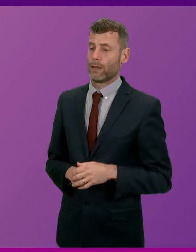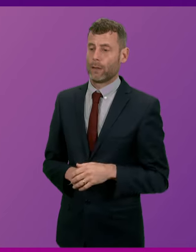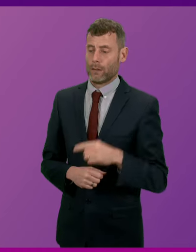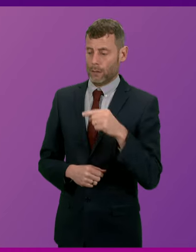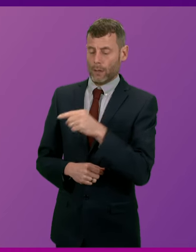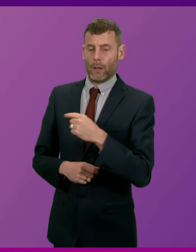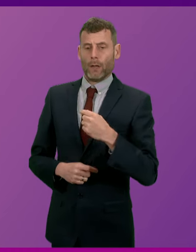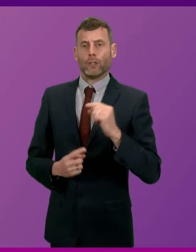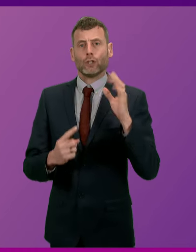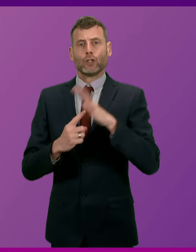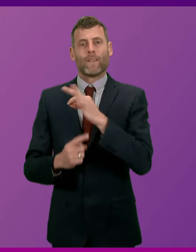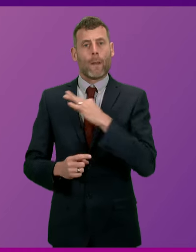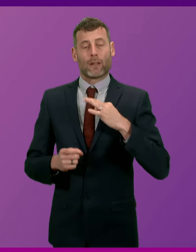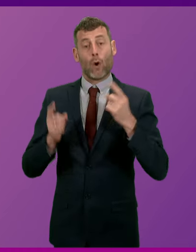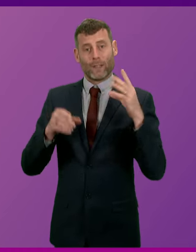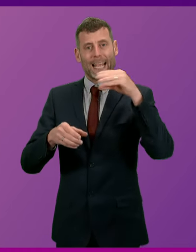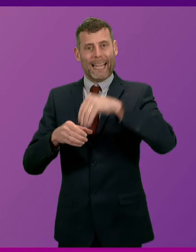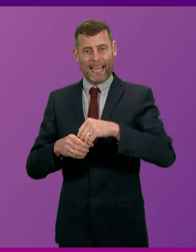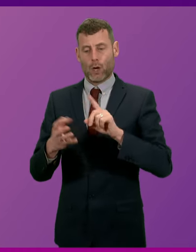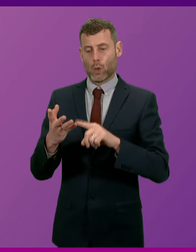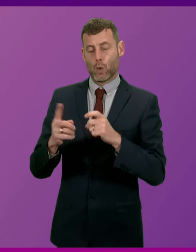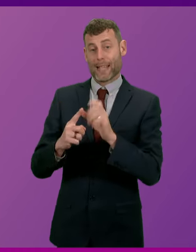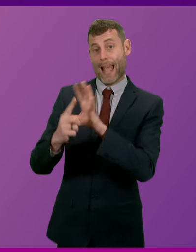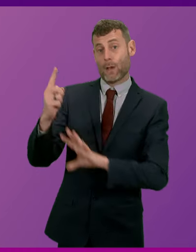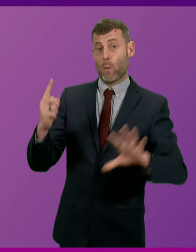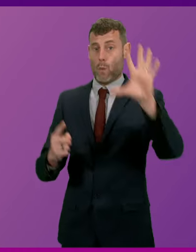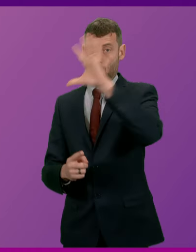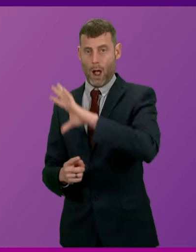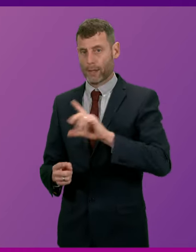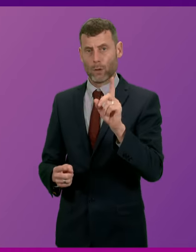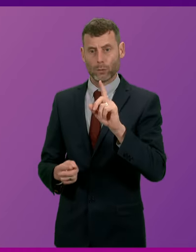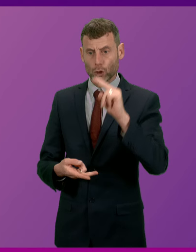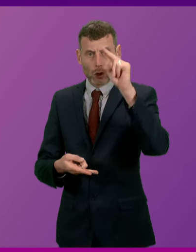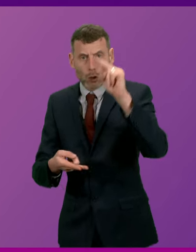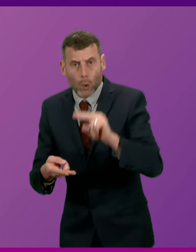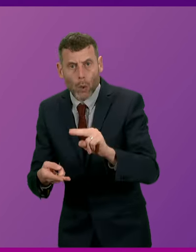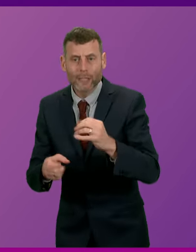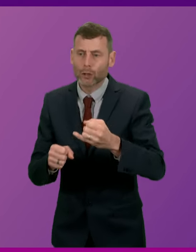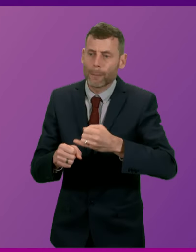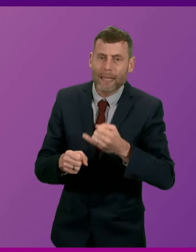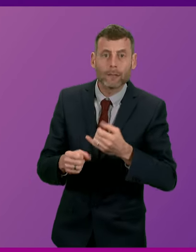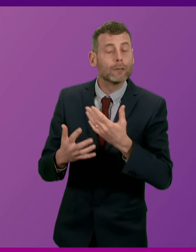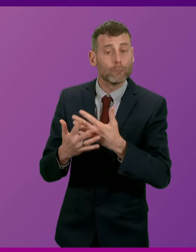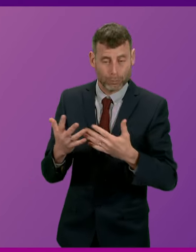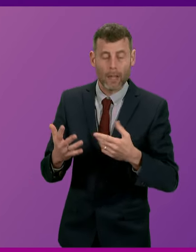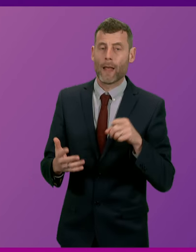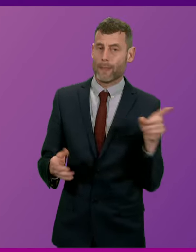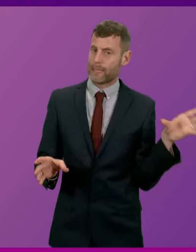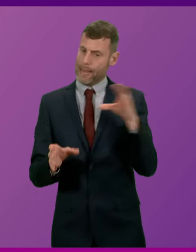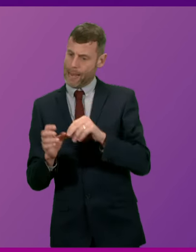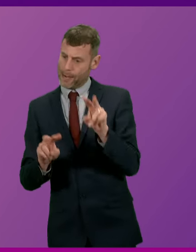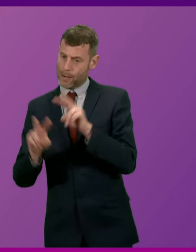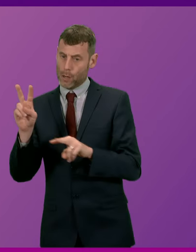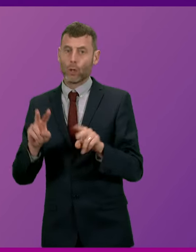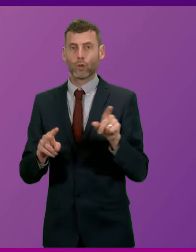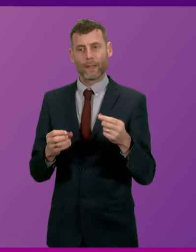Medicine Shortage Response Group that has been set up to identify and coordinate responses to any medicine shortages across the UK, providing